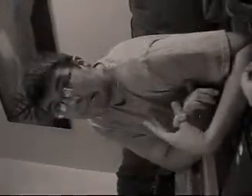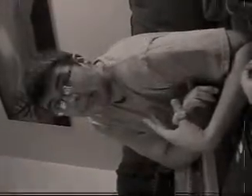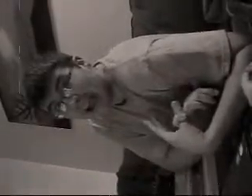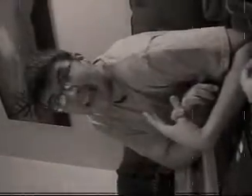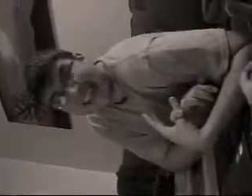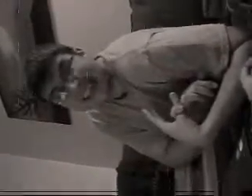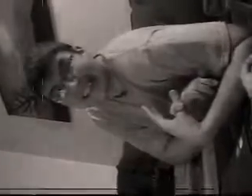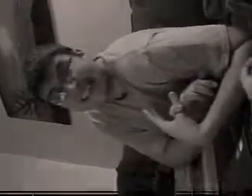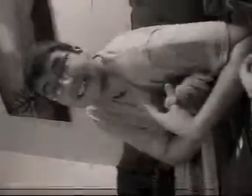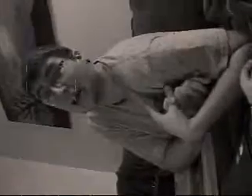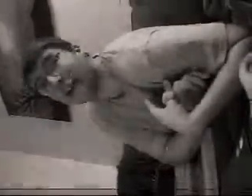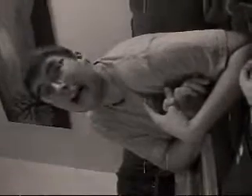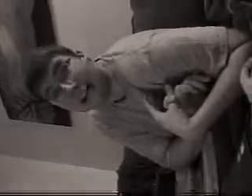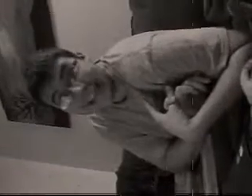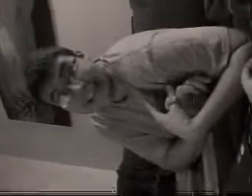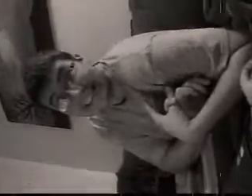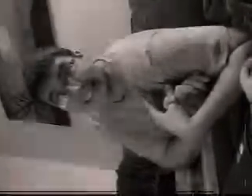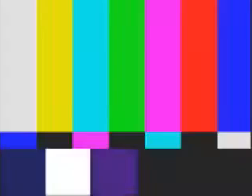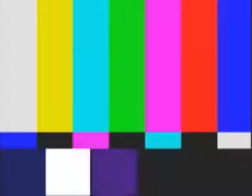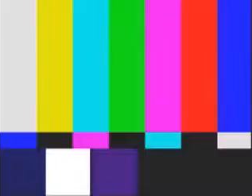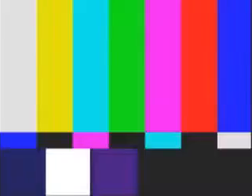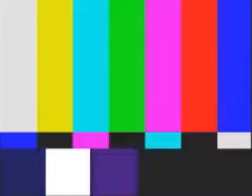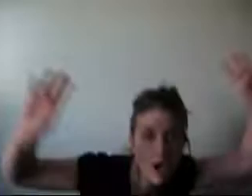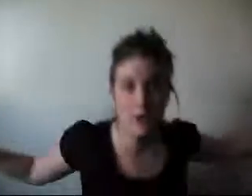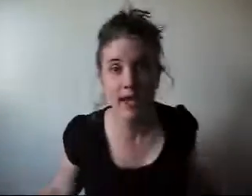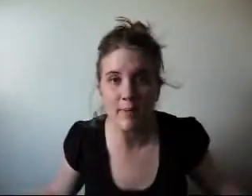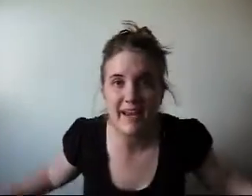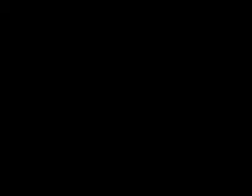Hiatus. It's on hiatus. Okay, I'm ready.